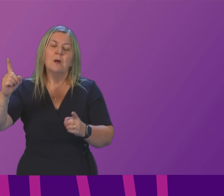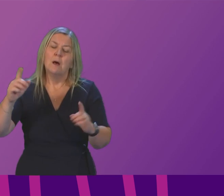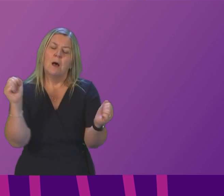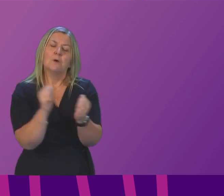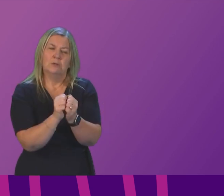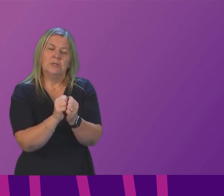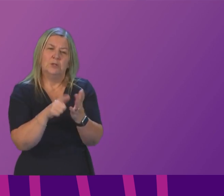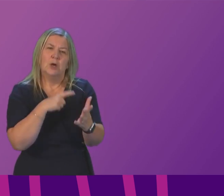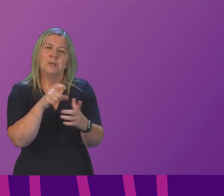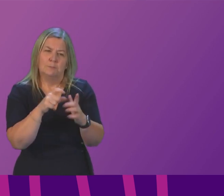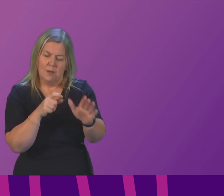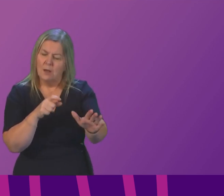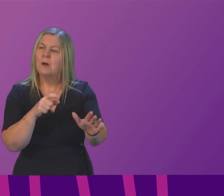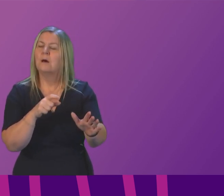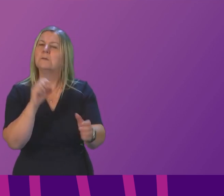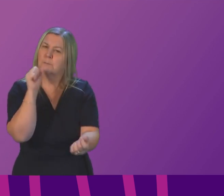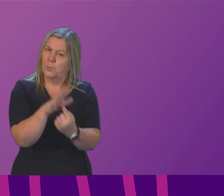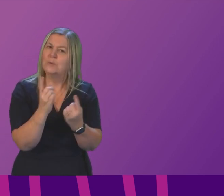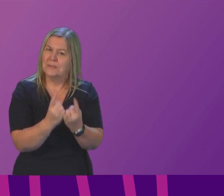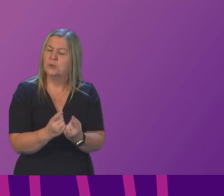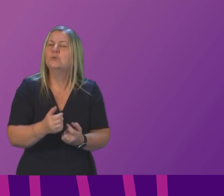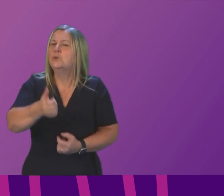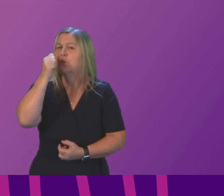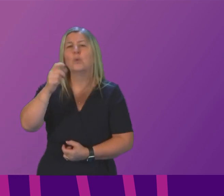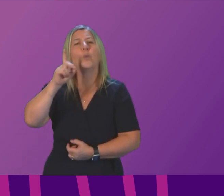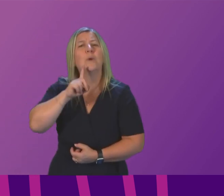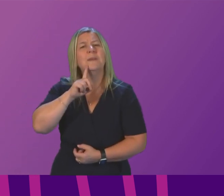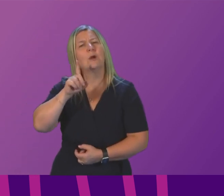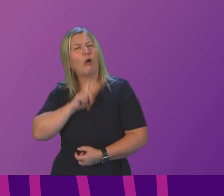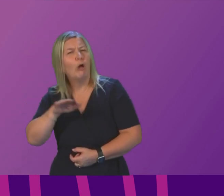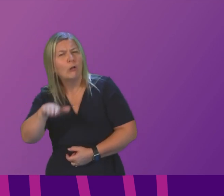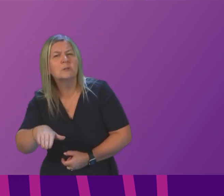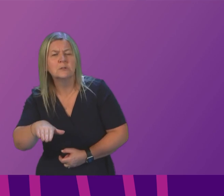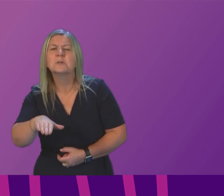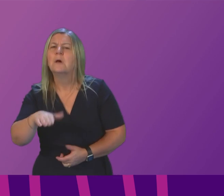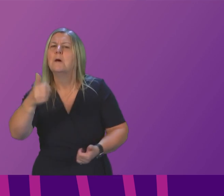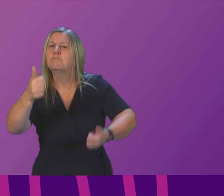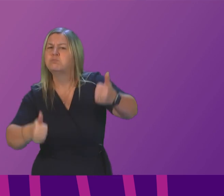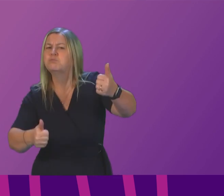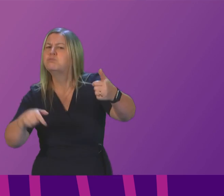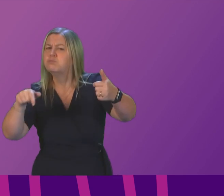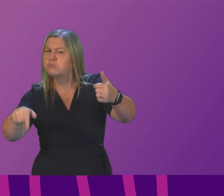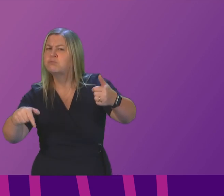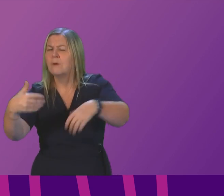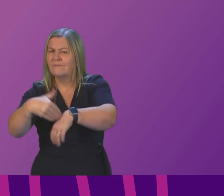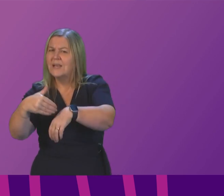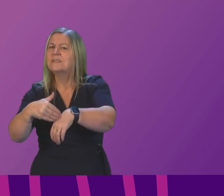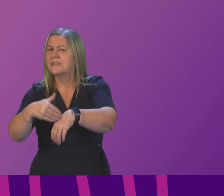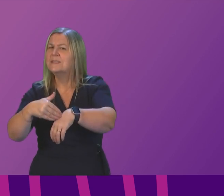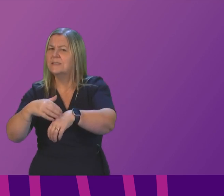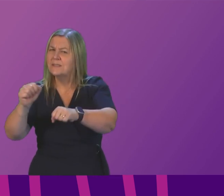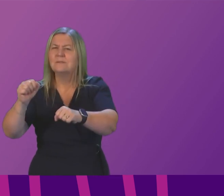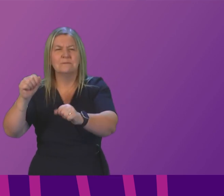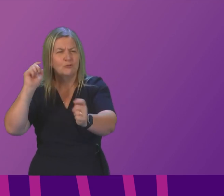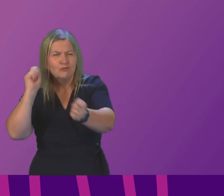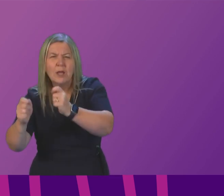Dunbar about the importance of this issue we know that women and girls across the world are disproportionately impacted by climate change but we also know